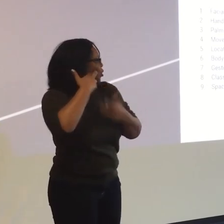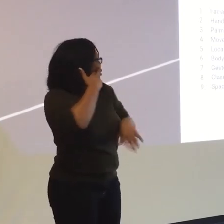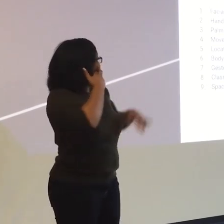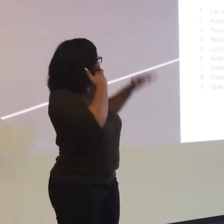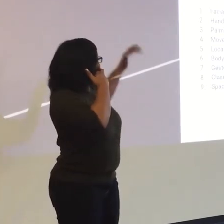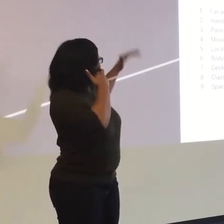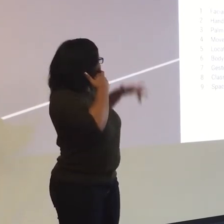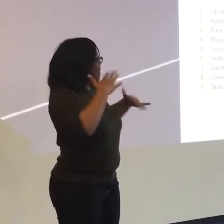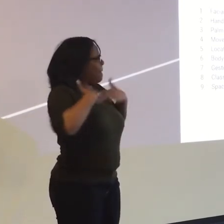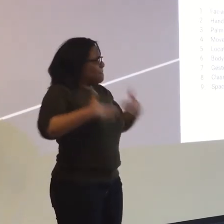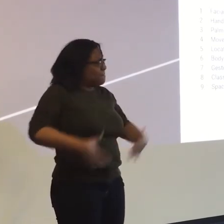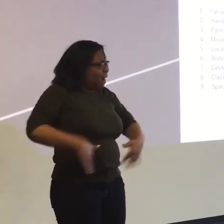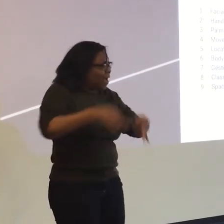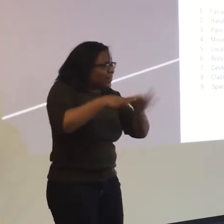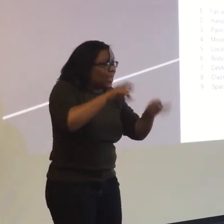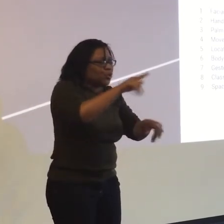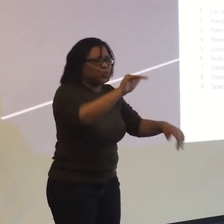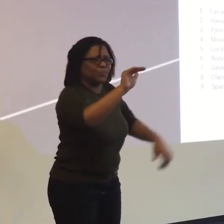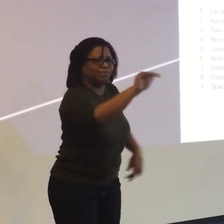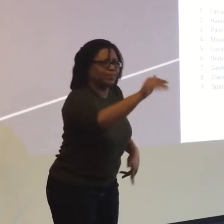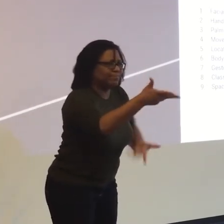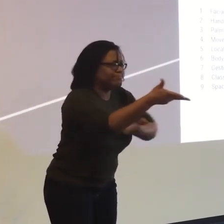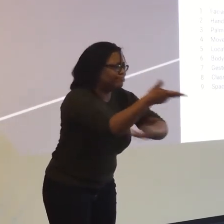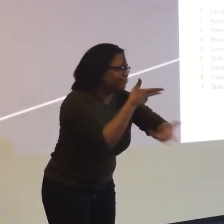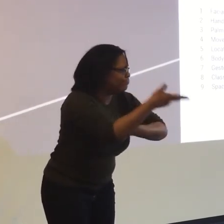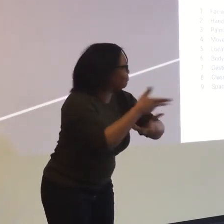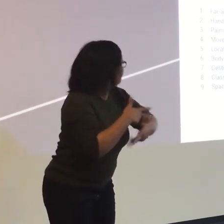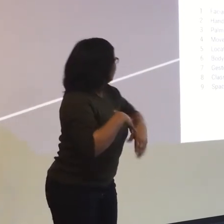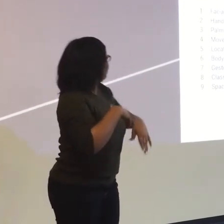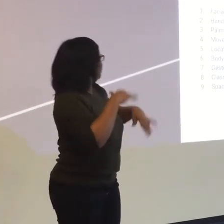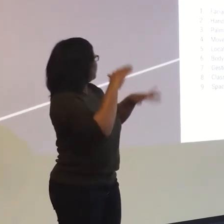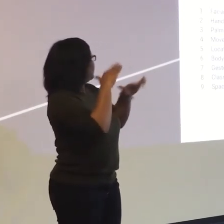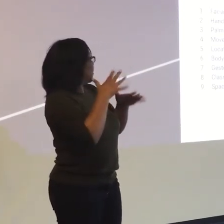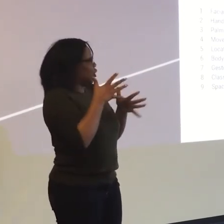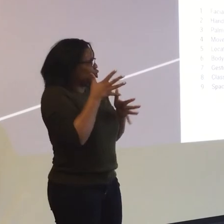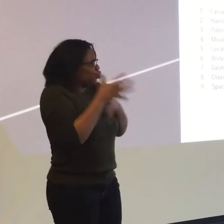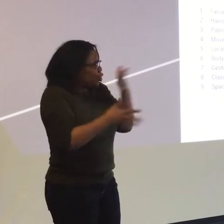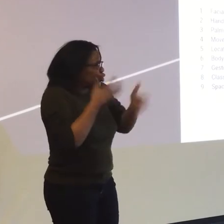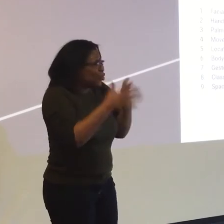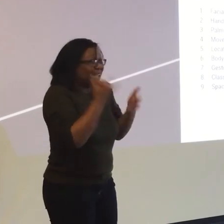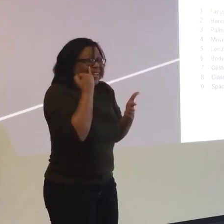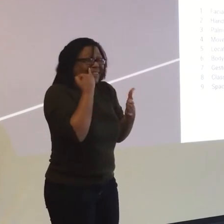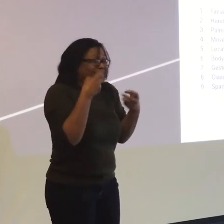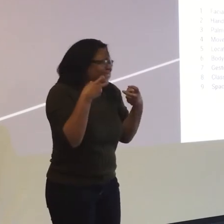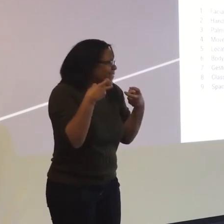G. For me, my sign name is Regina on the cheek. So you have to sign it the right way based on the hand movements.